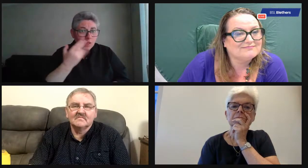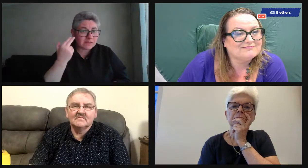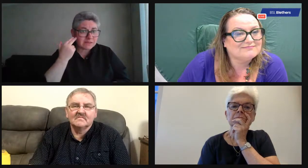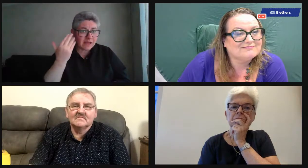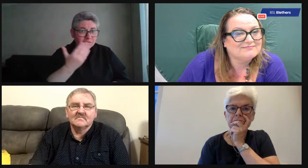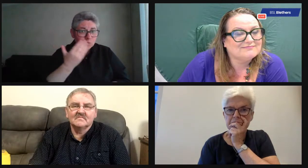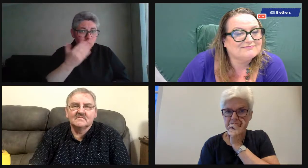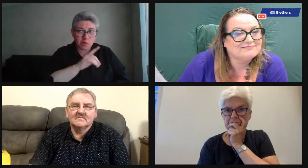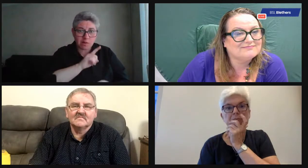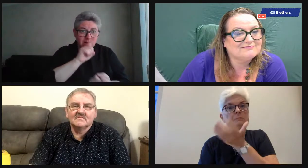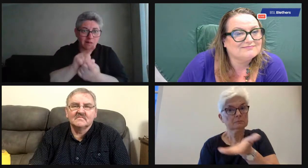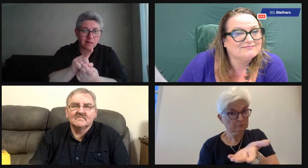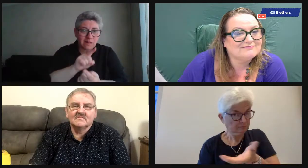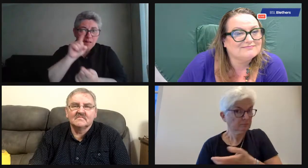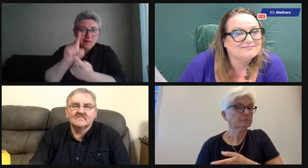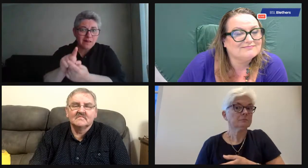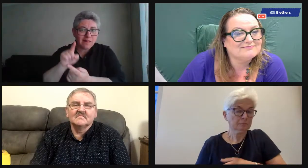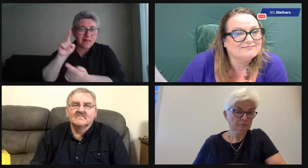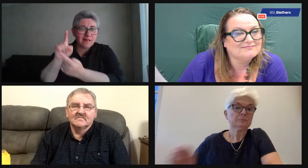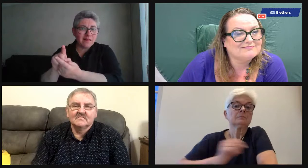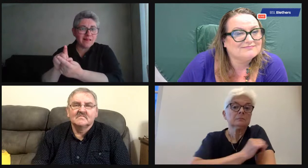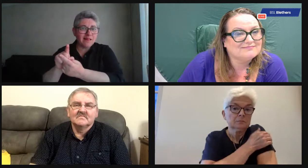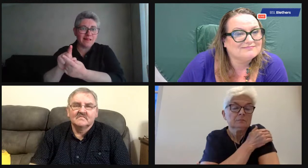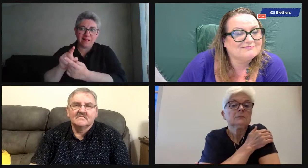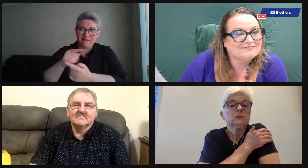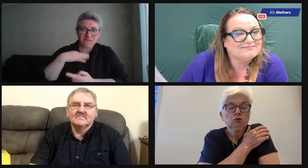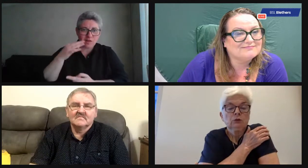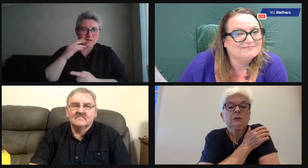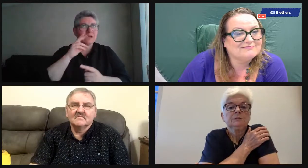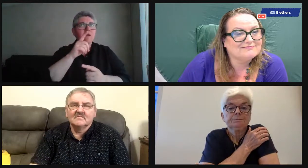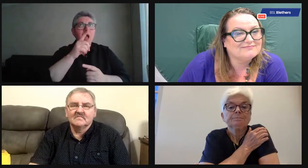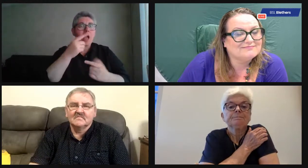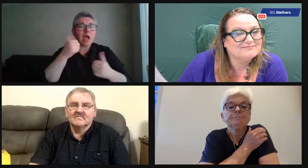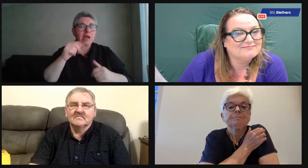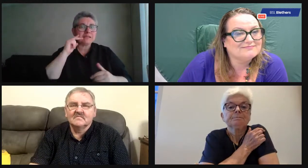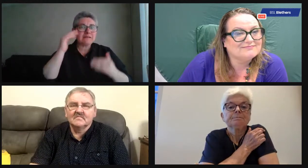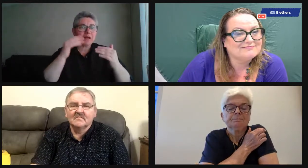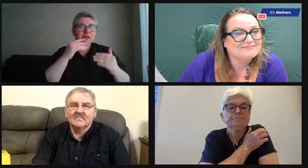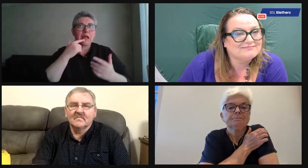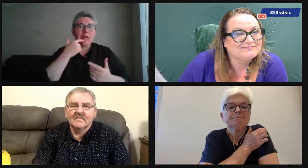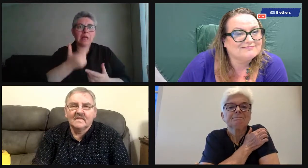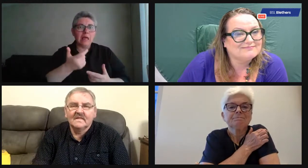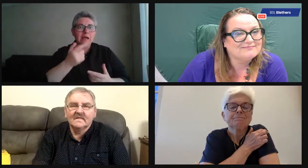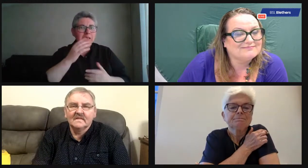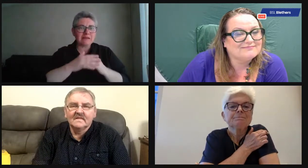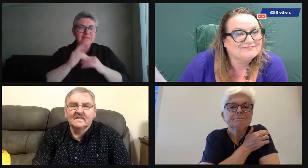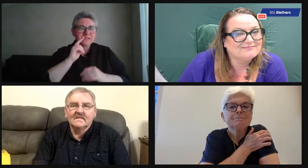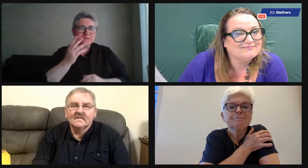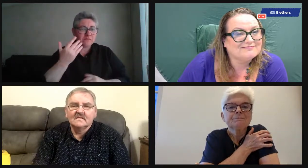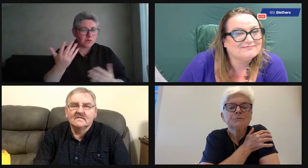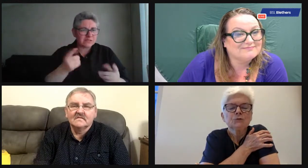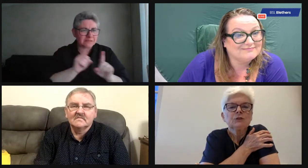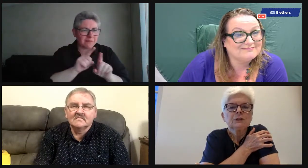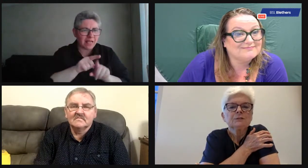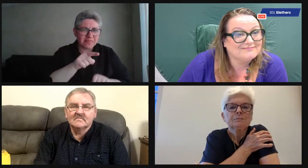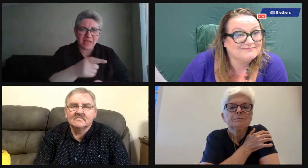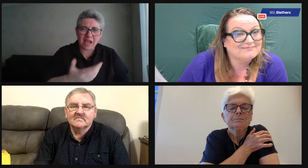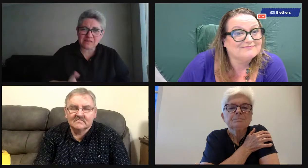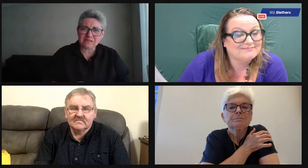go and volunteer, maybe school leavers can meet all the deaf people, you know, nice for young people to